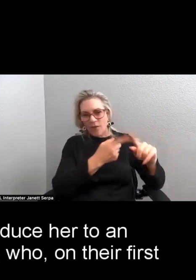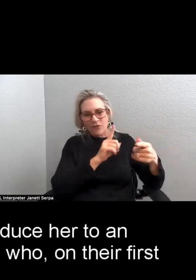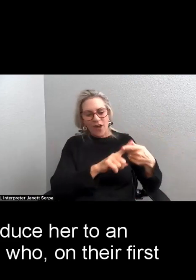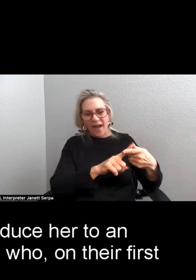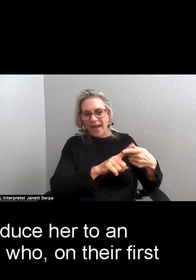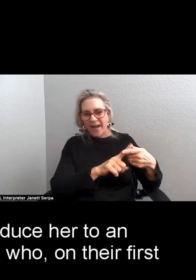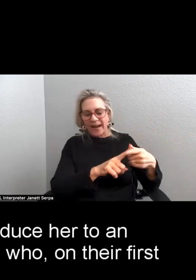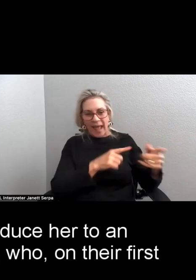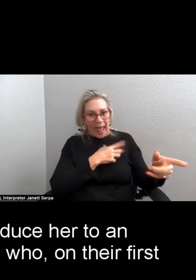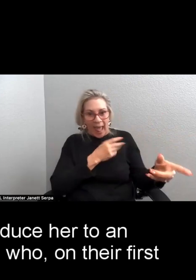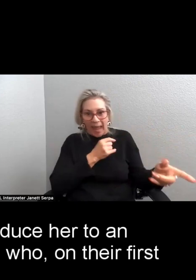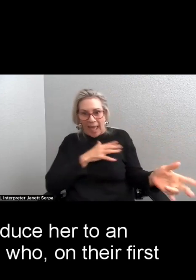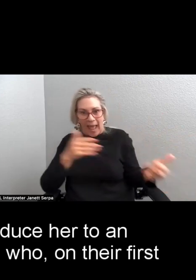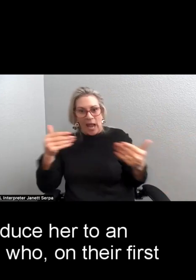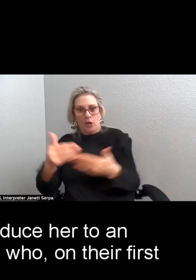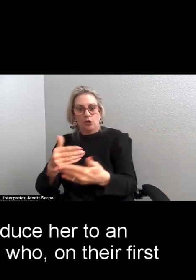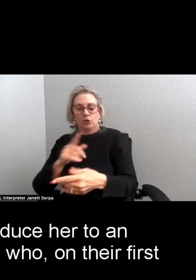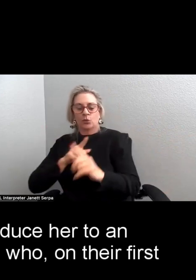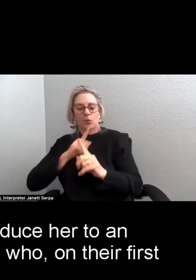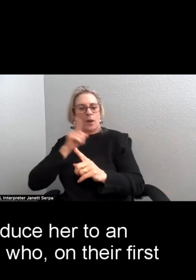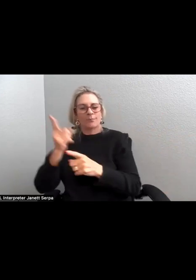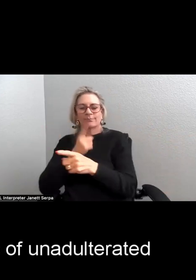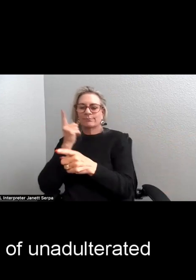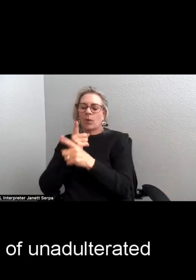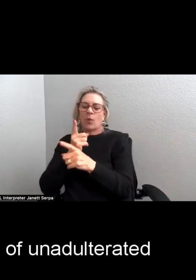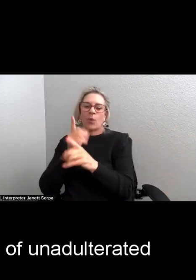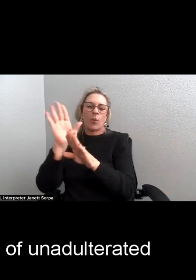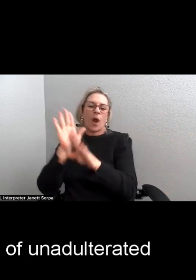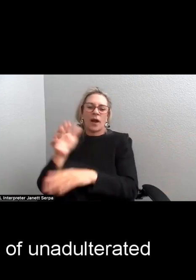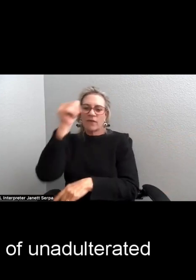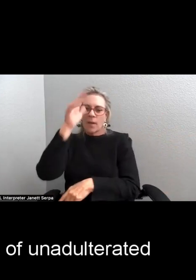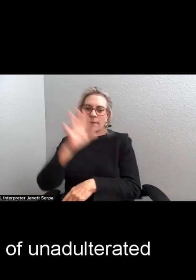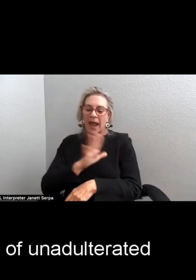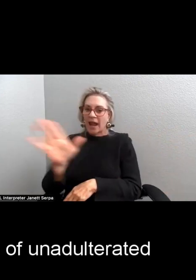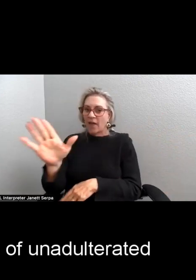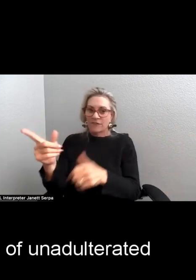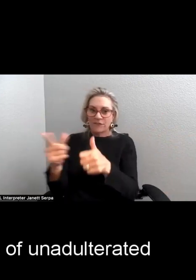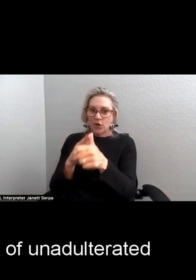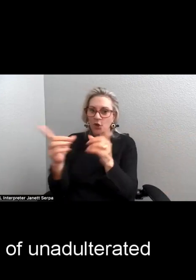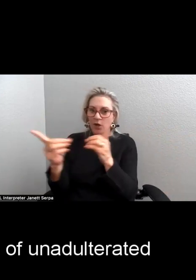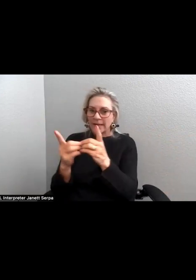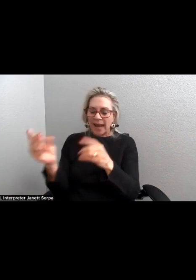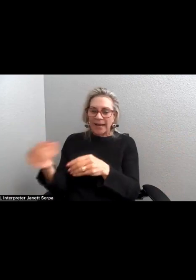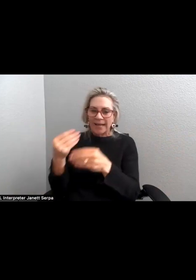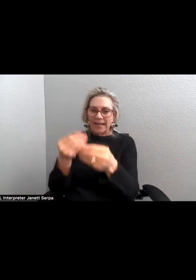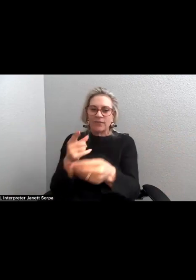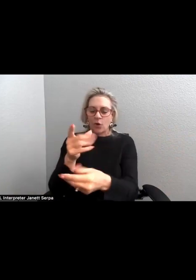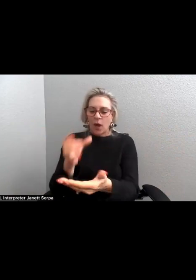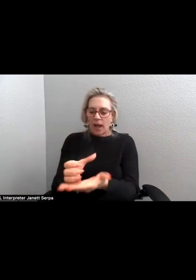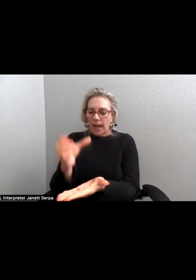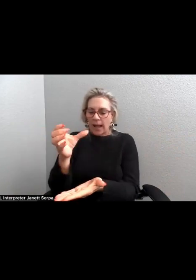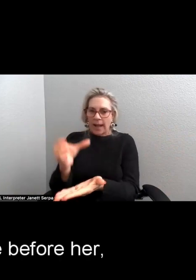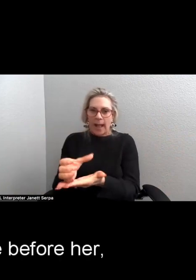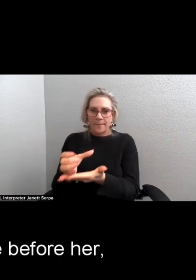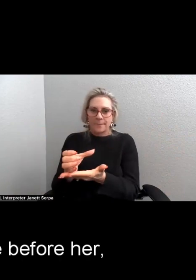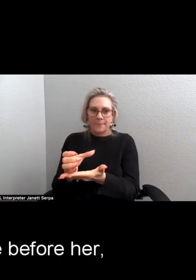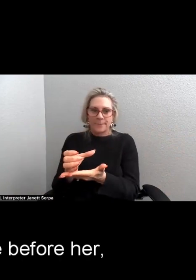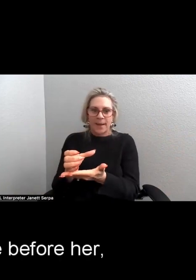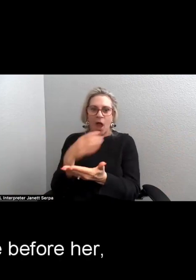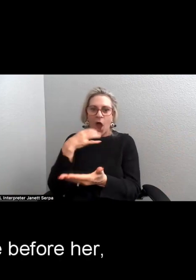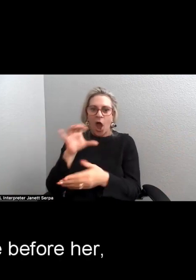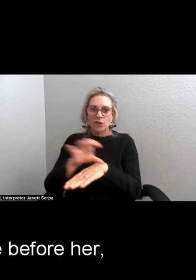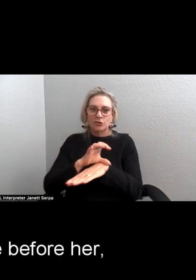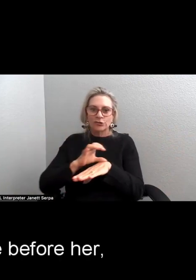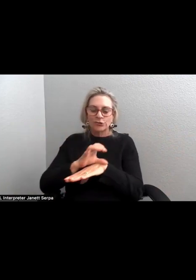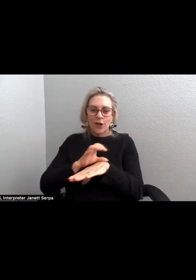to an upright young man who on their first date places a cup of unadulterated hot chocolate